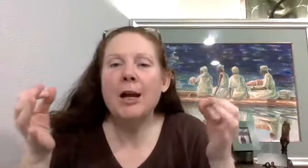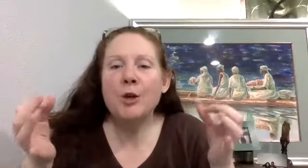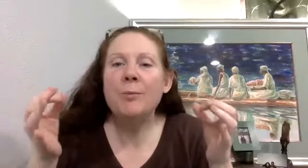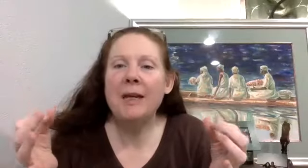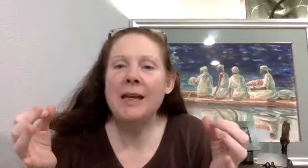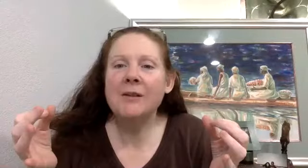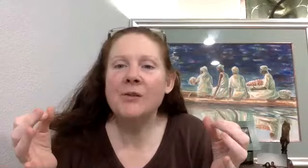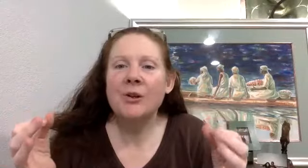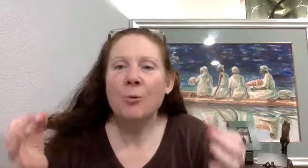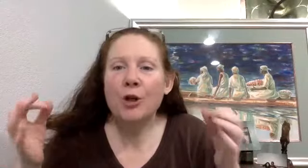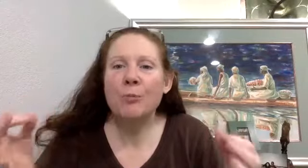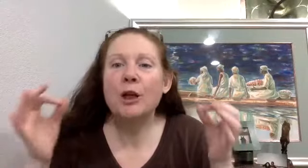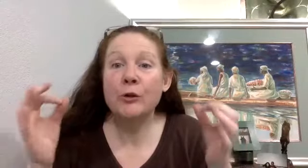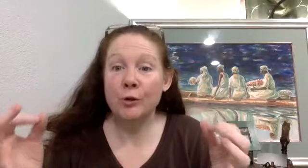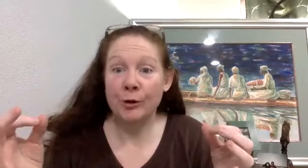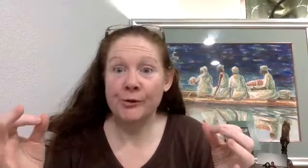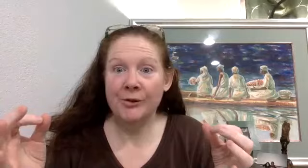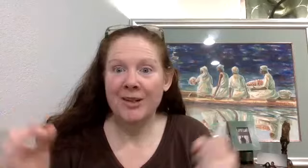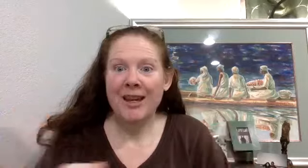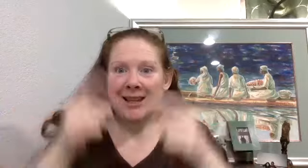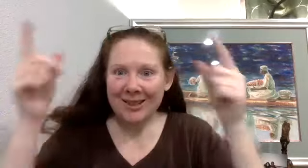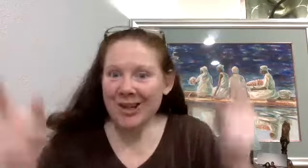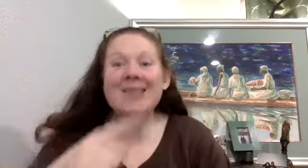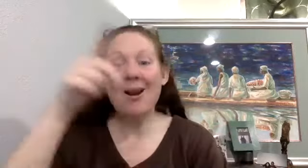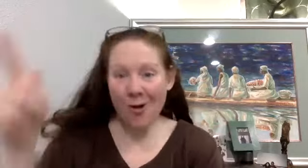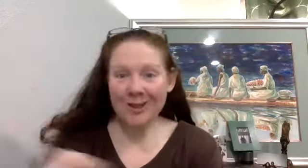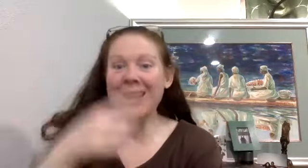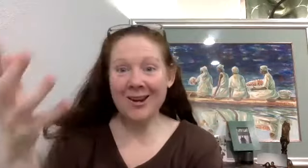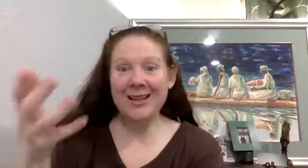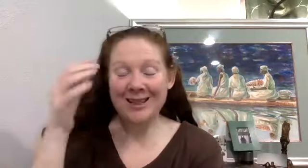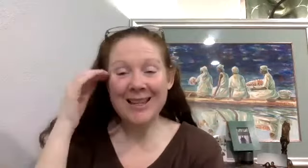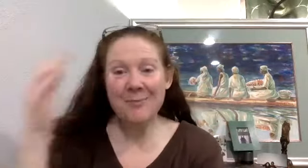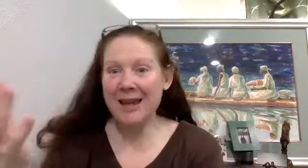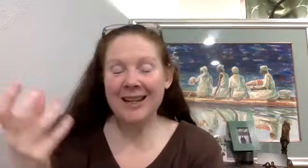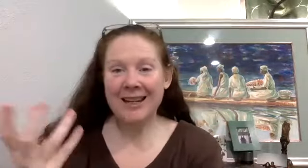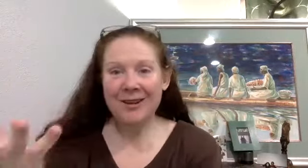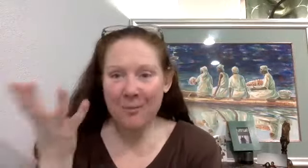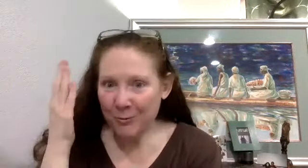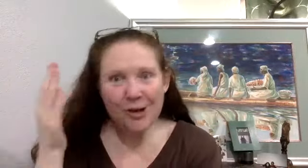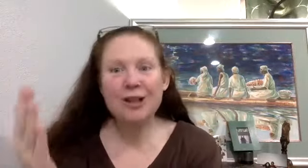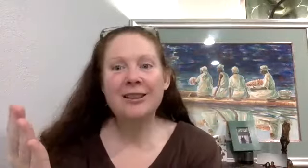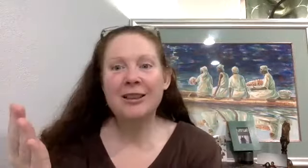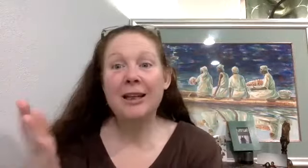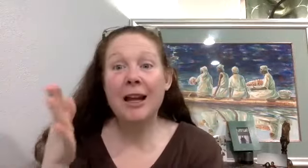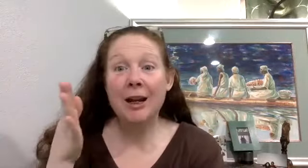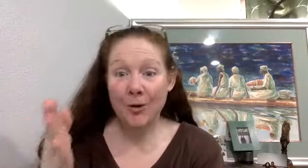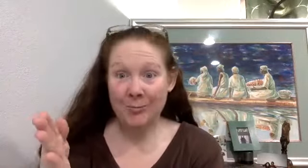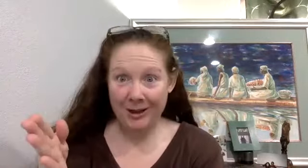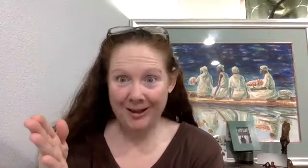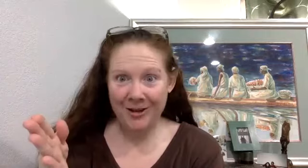human beings. We're human consumers. It's just that whole cycle. And it's amazing. And even, I mean, we are clearly incredibly intelligent